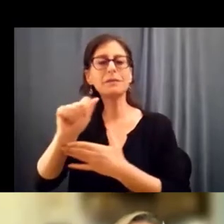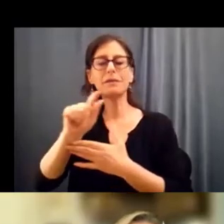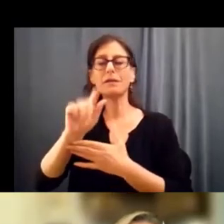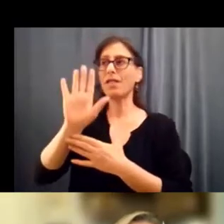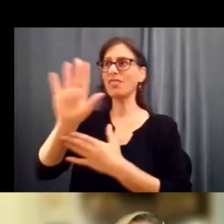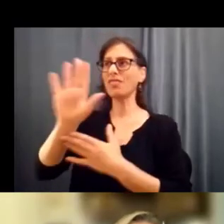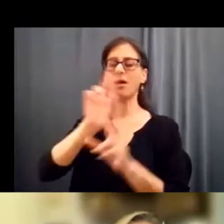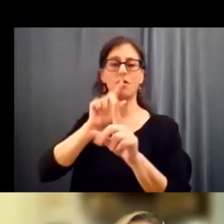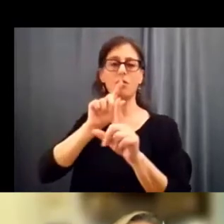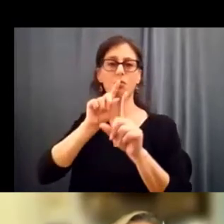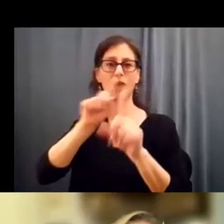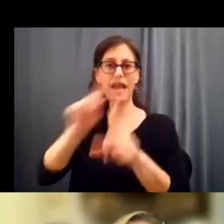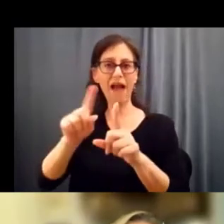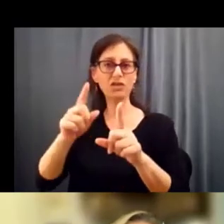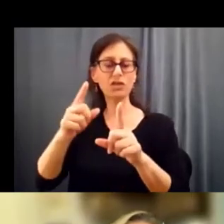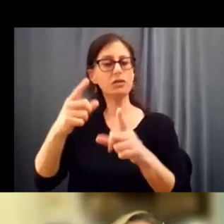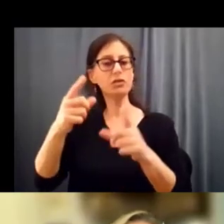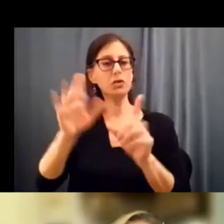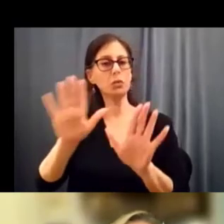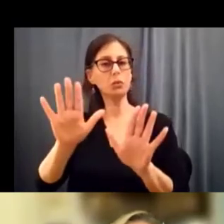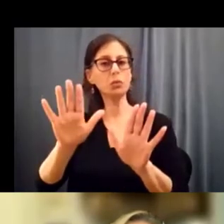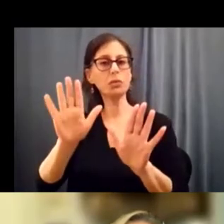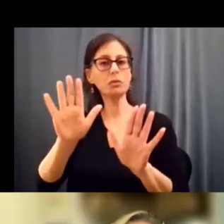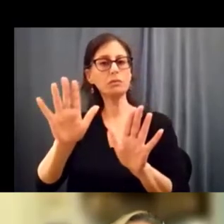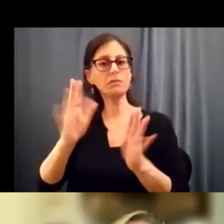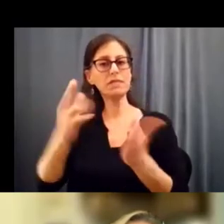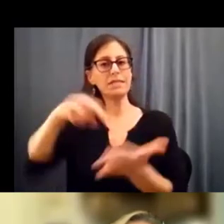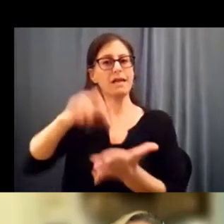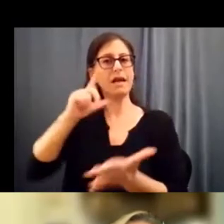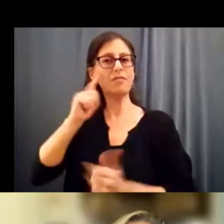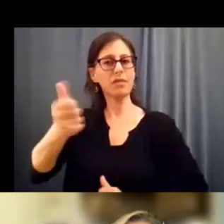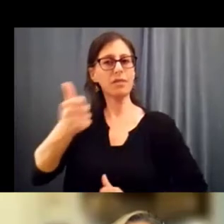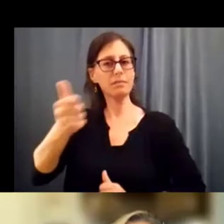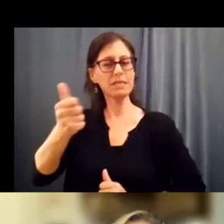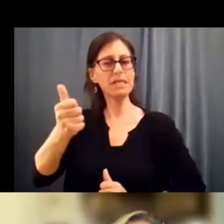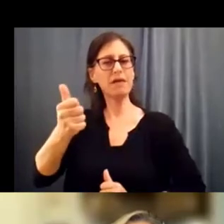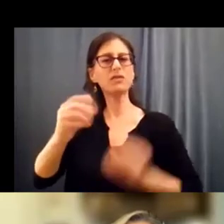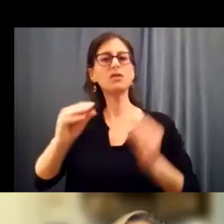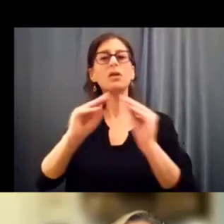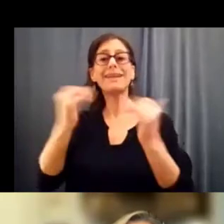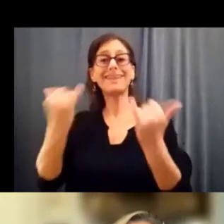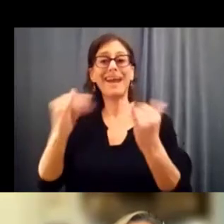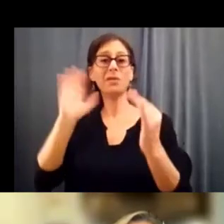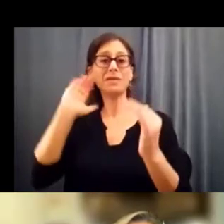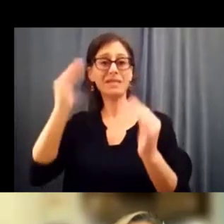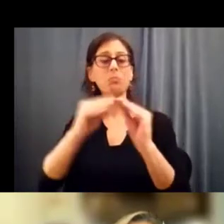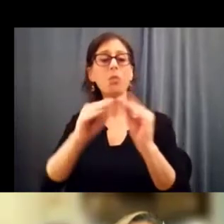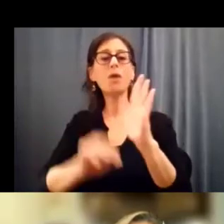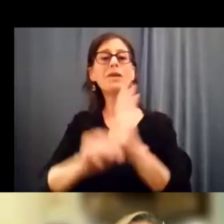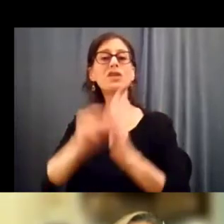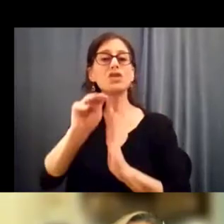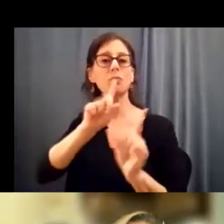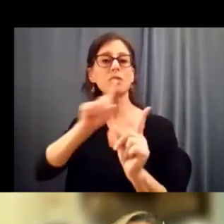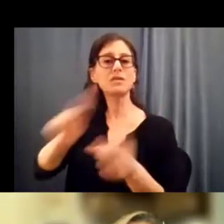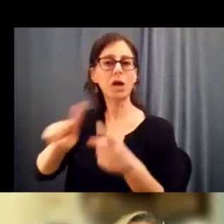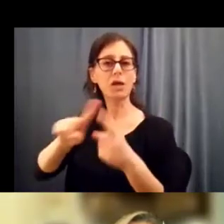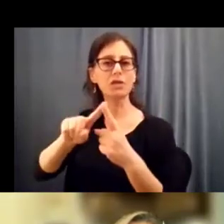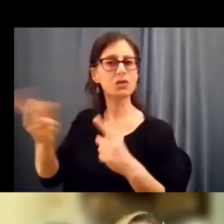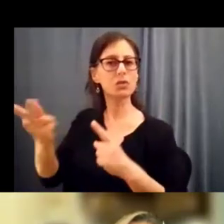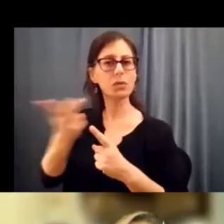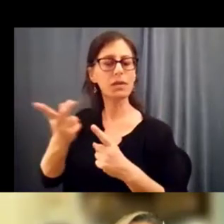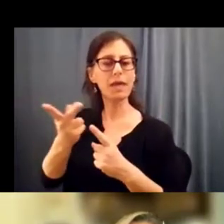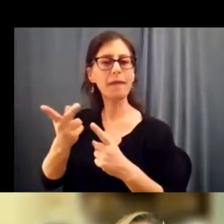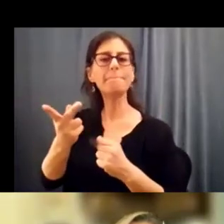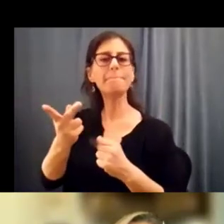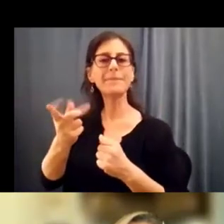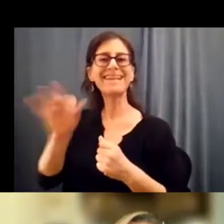has been, let's say, more mature than if you